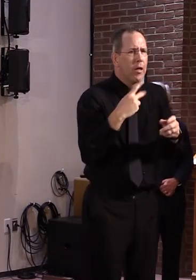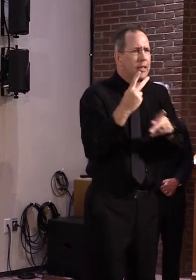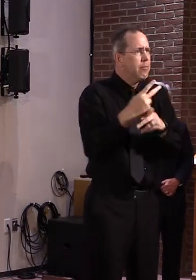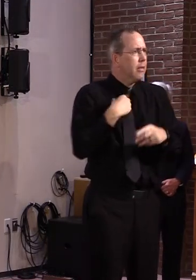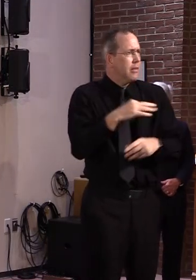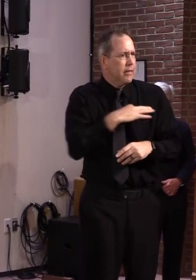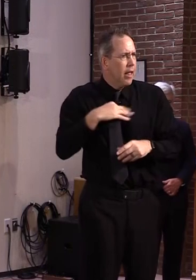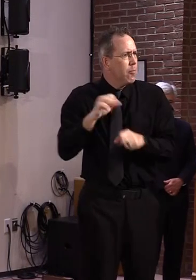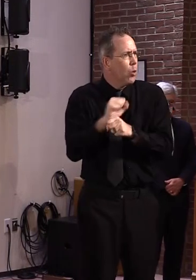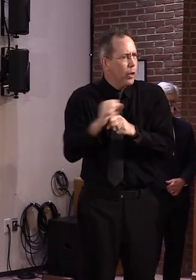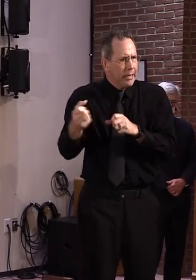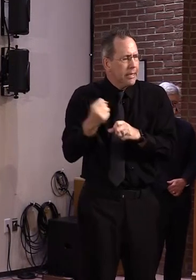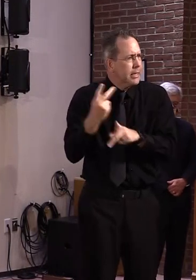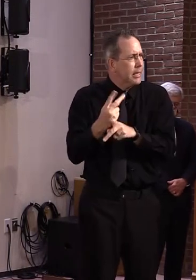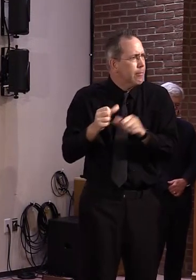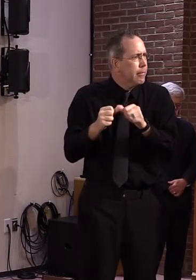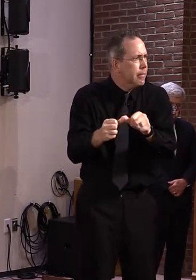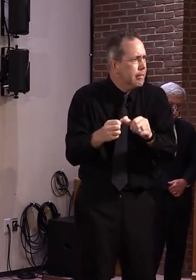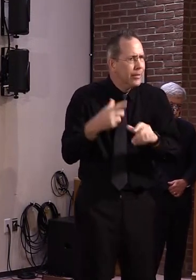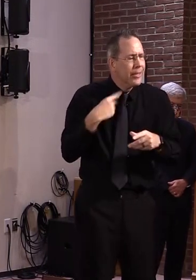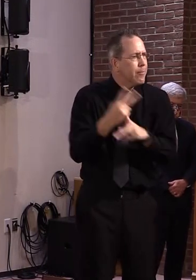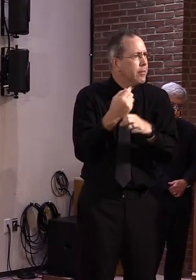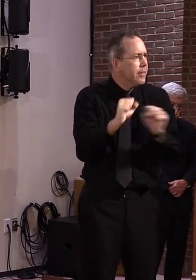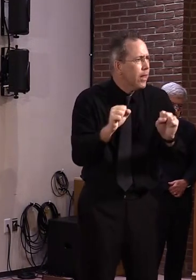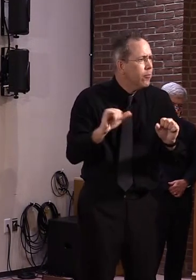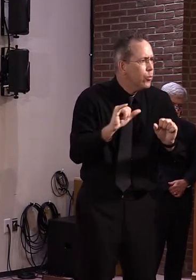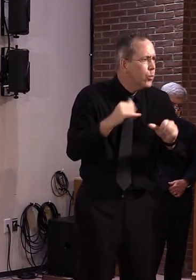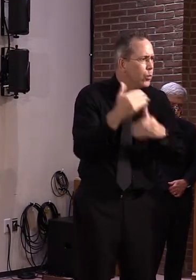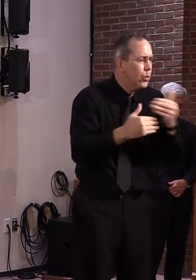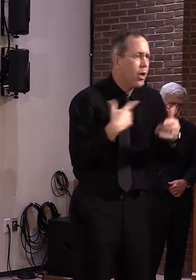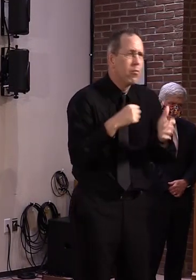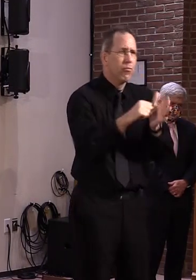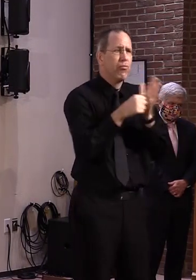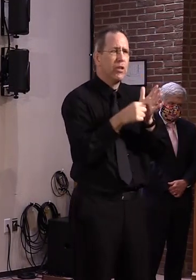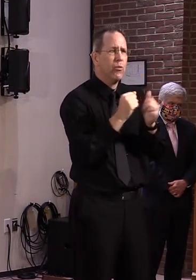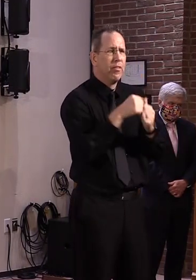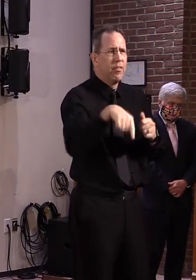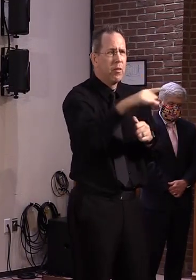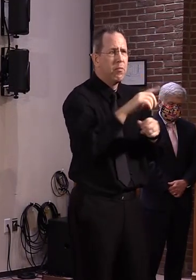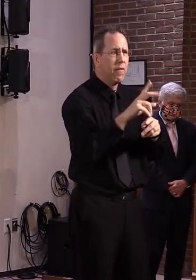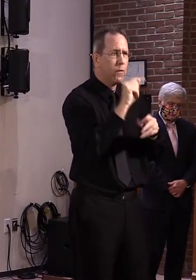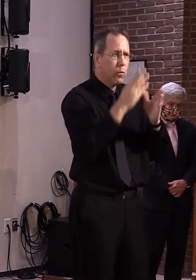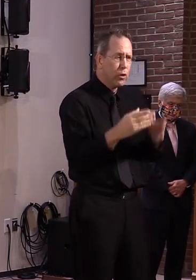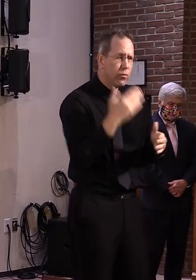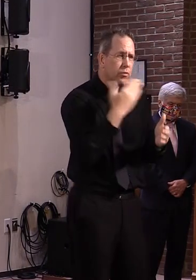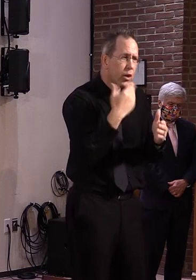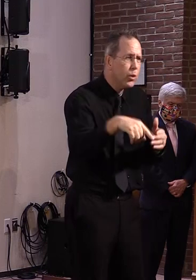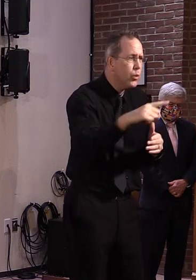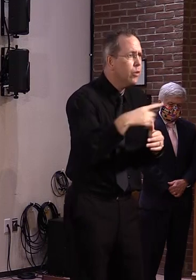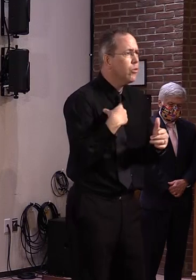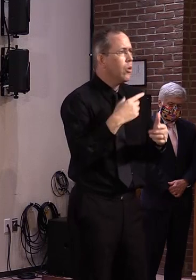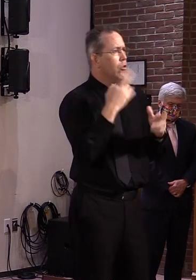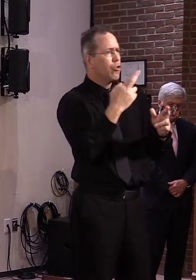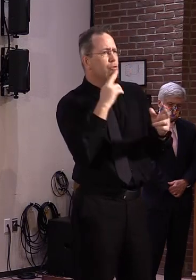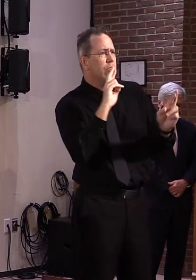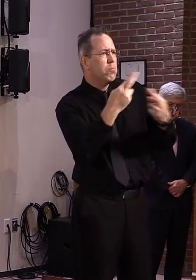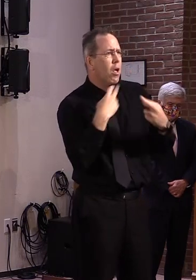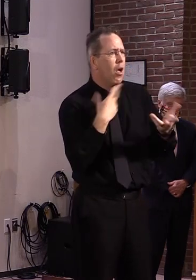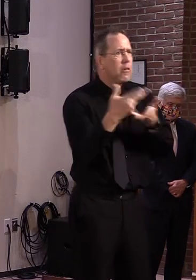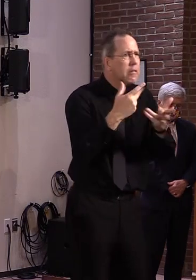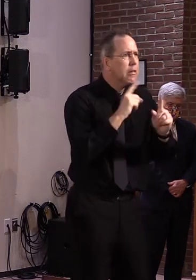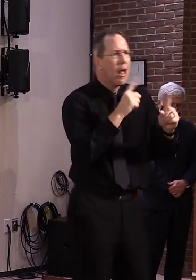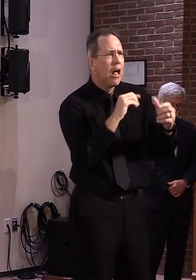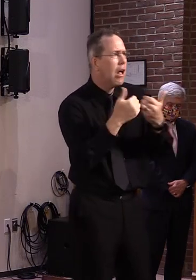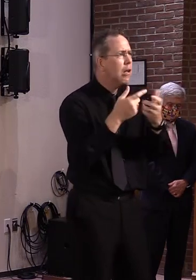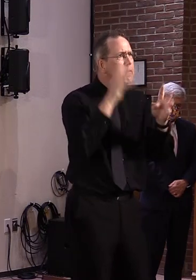I'm so impressed with how this state responded to this once-in-a-century challenge. Let me